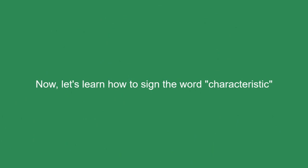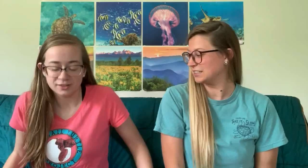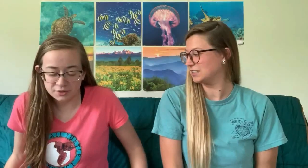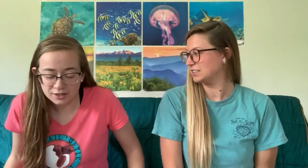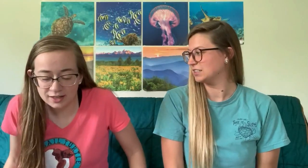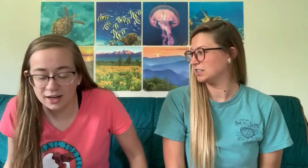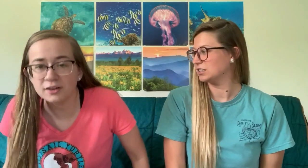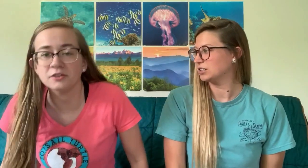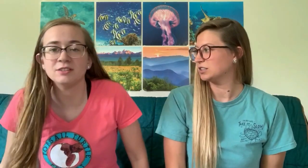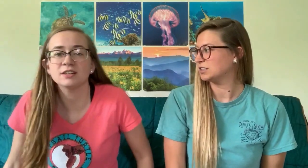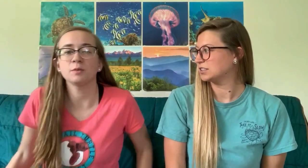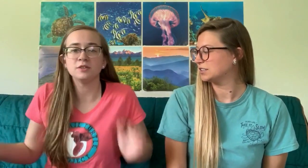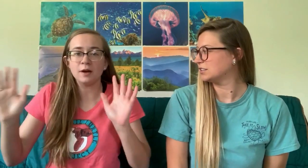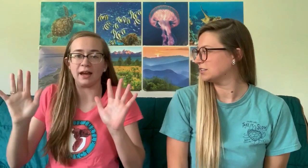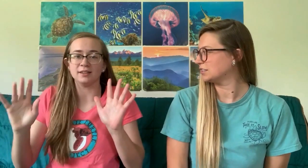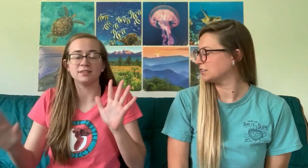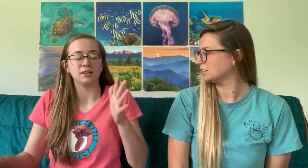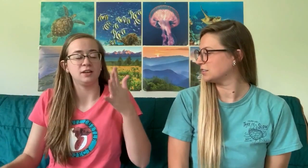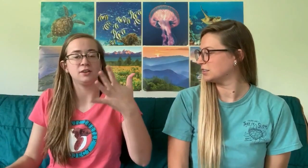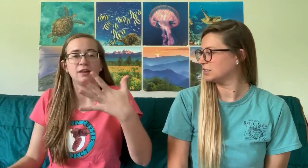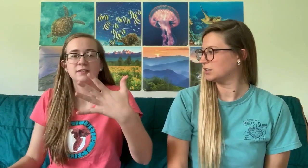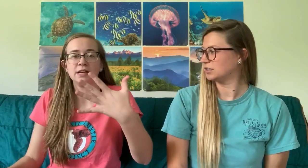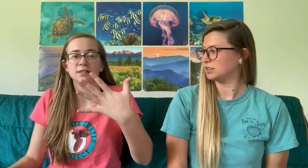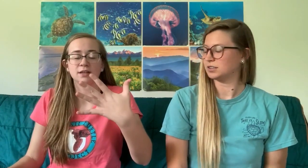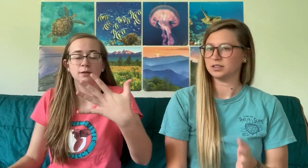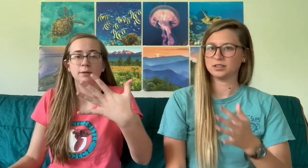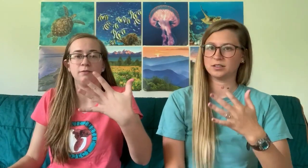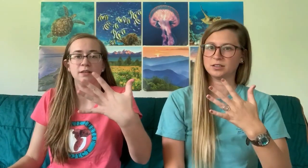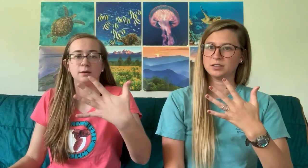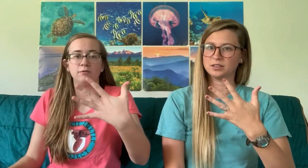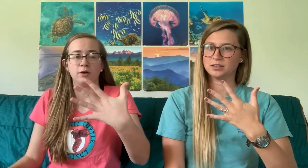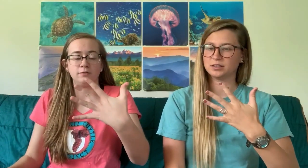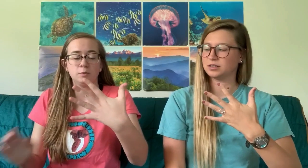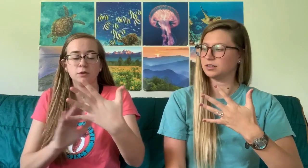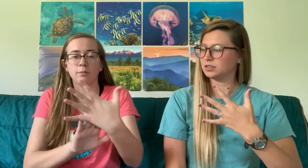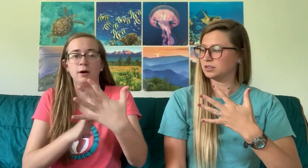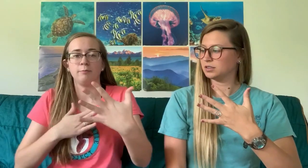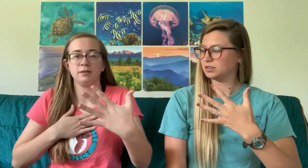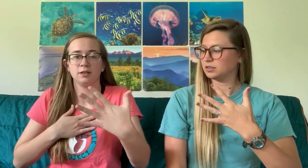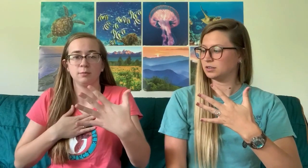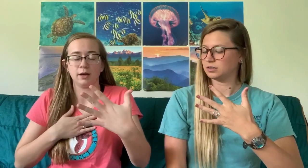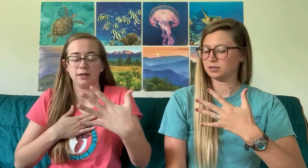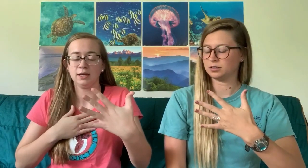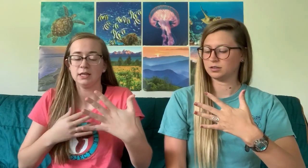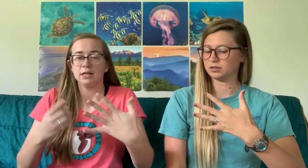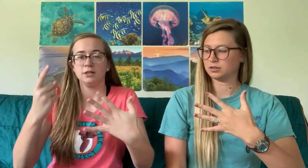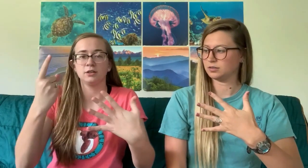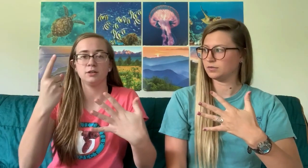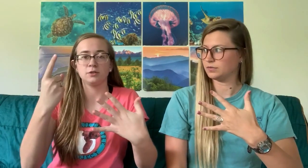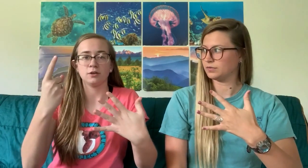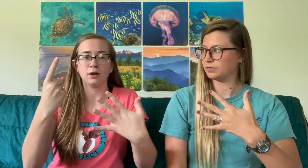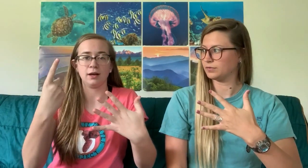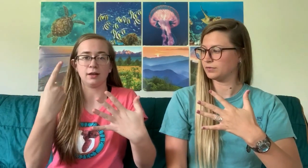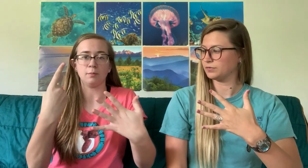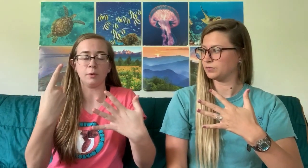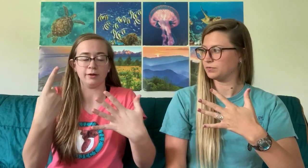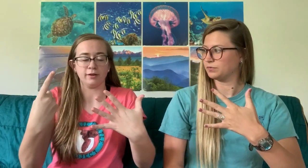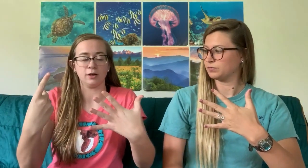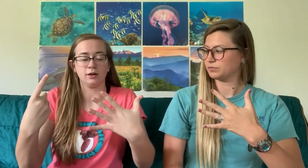So you sign characteristics with two hands. Your left hand is going to be facing in front of you with your palm facing your body. And you're going to use your other hand like a pointer finger